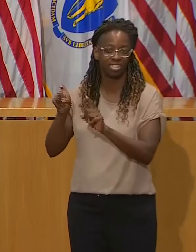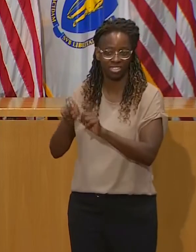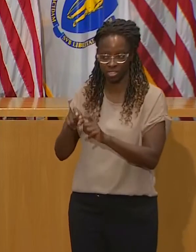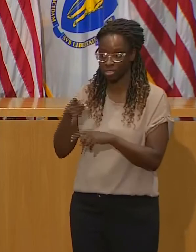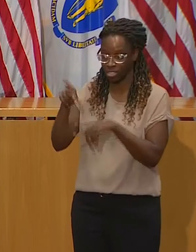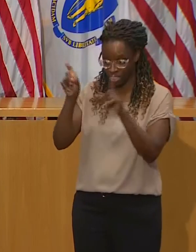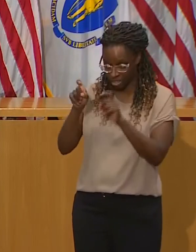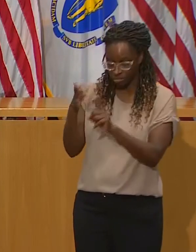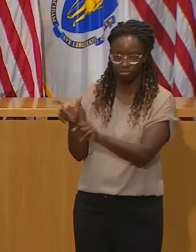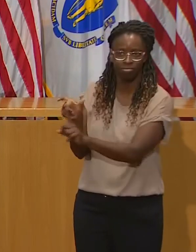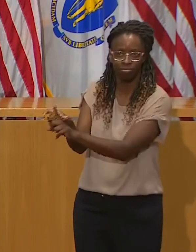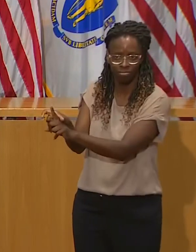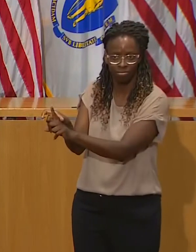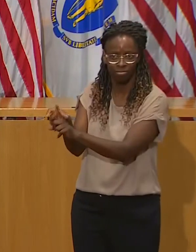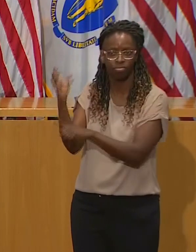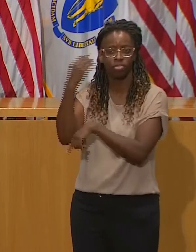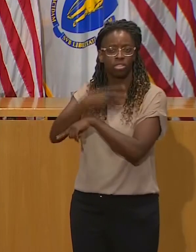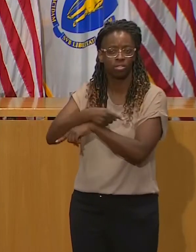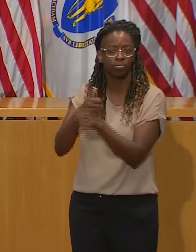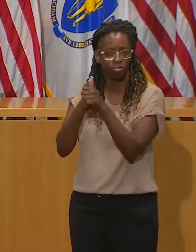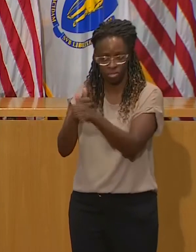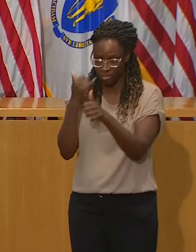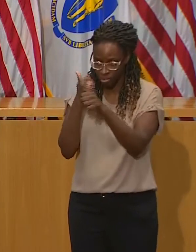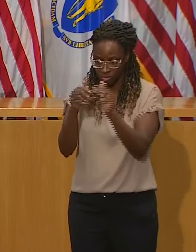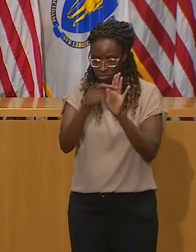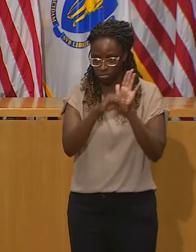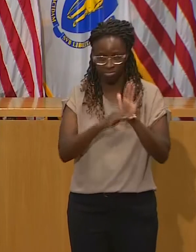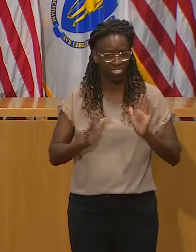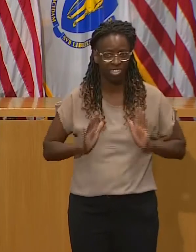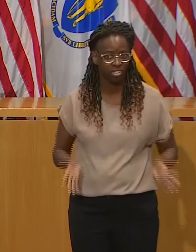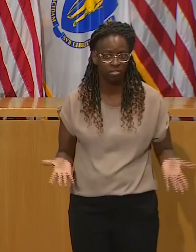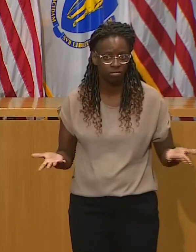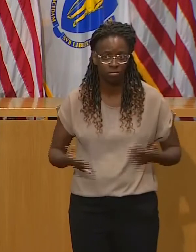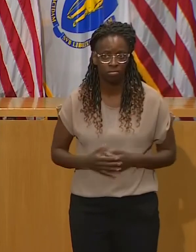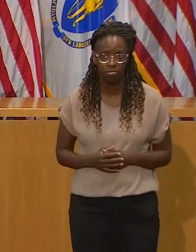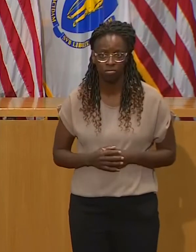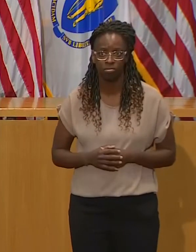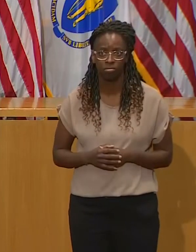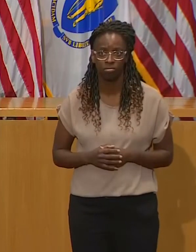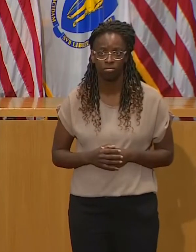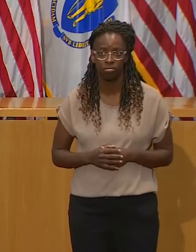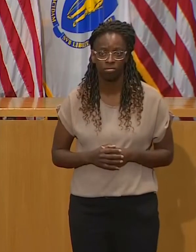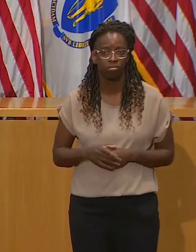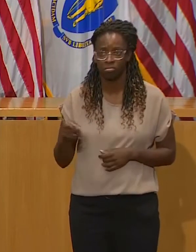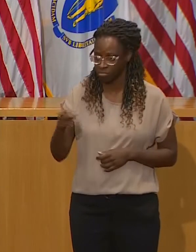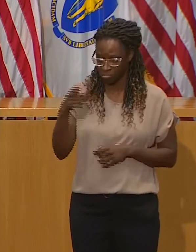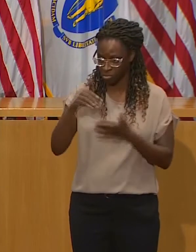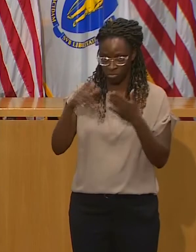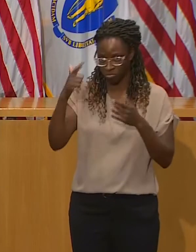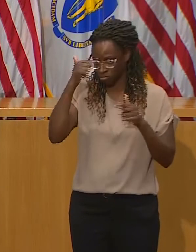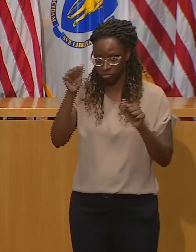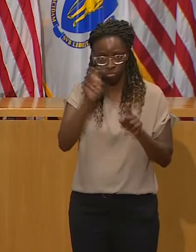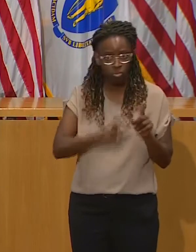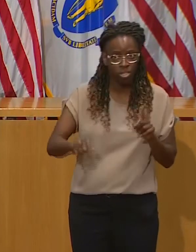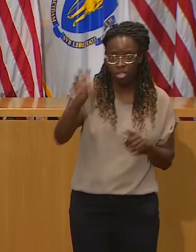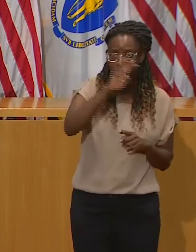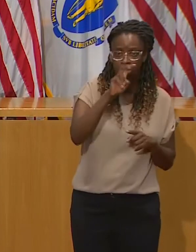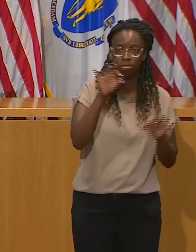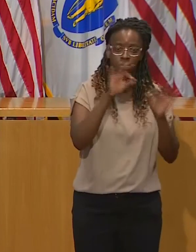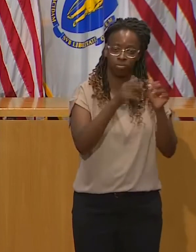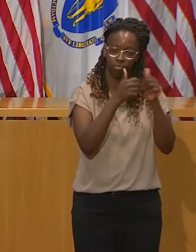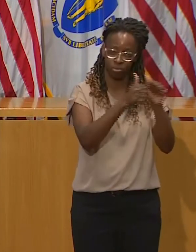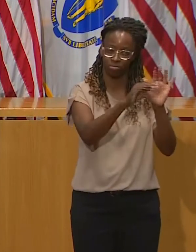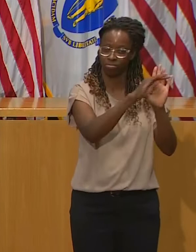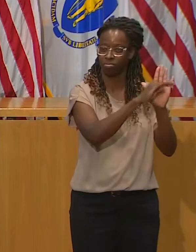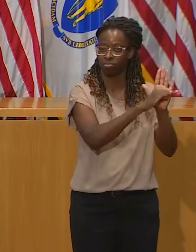or get tested upon when they come home. So, you know, the travel restrictions apply. So, if you're coming from, pick